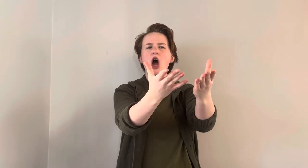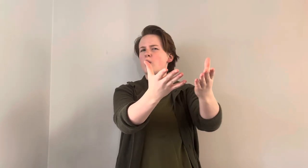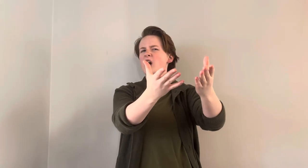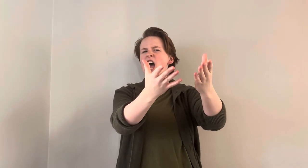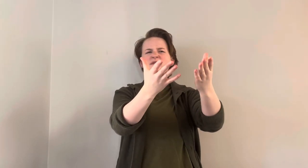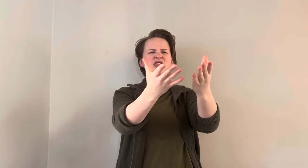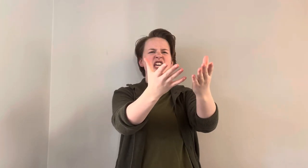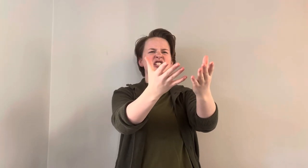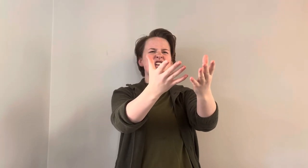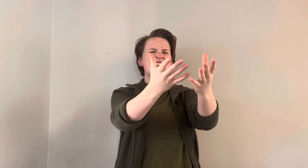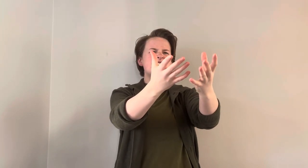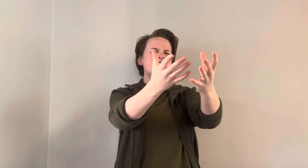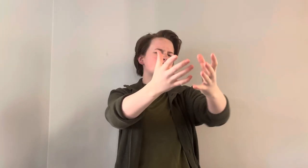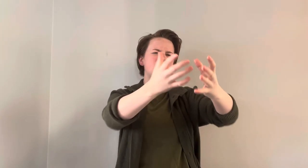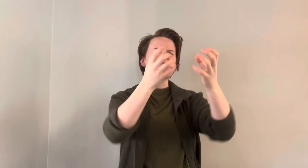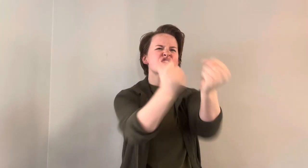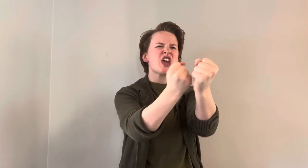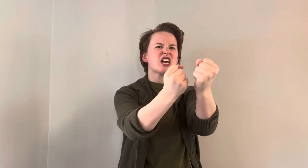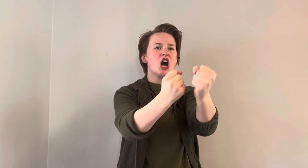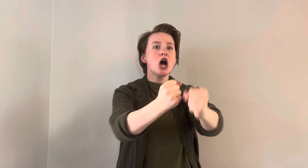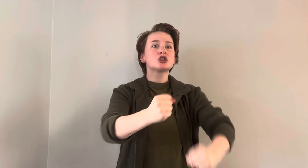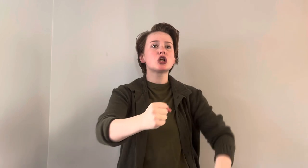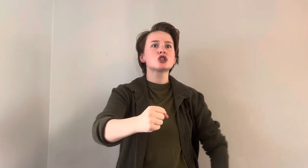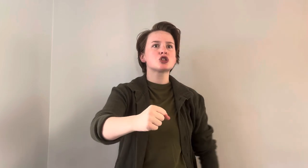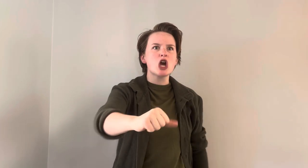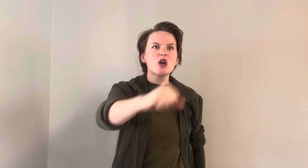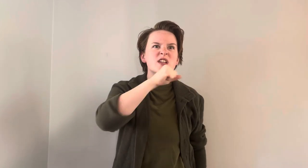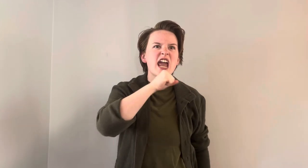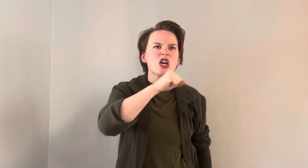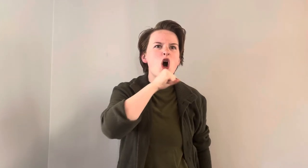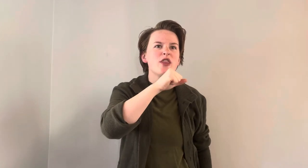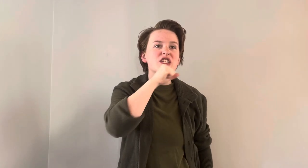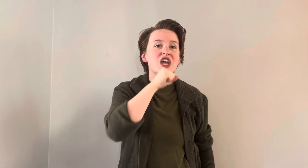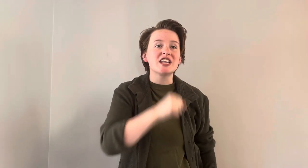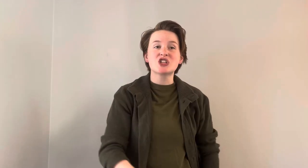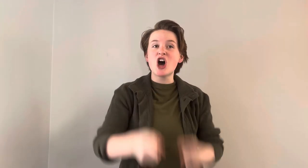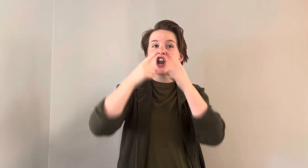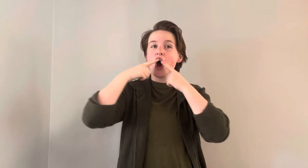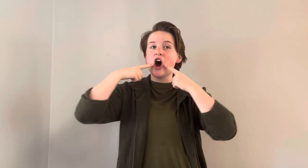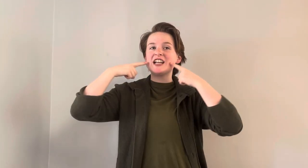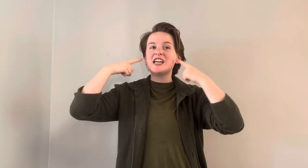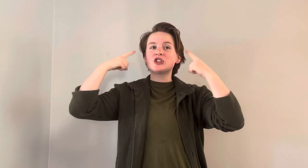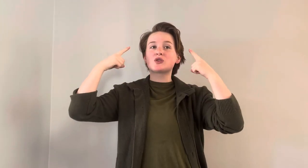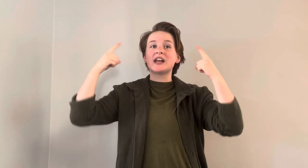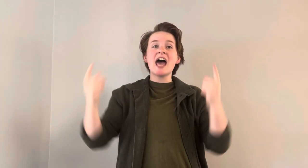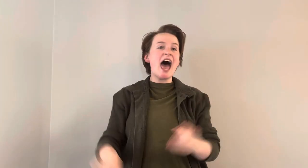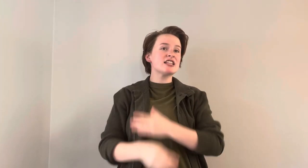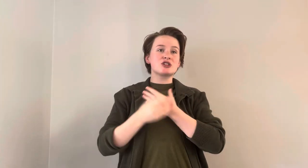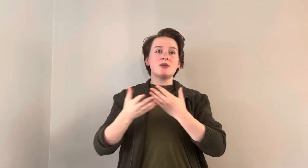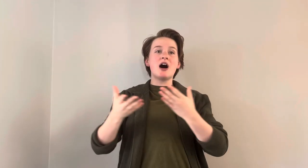whenever things get a little bit thick, just you take it on the chin, turn on a little grin and smile.